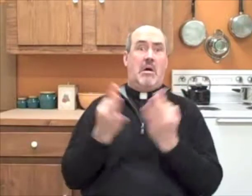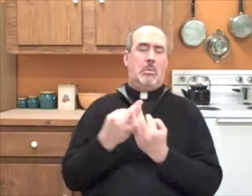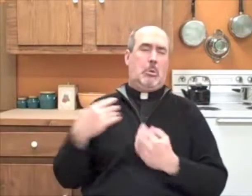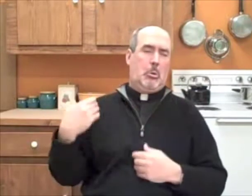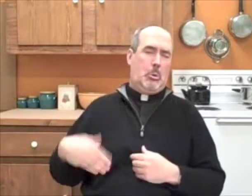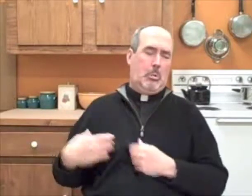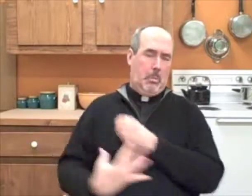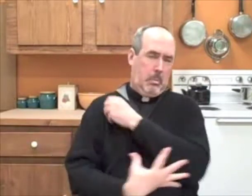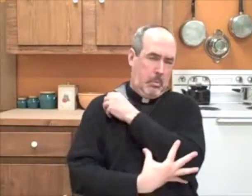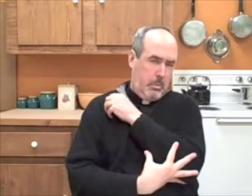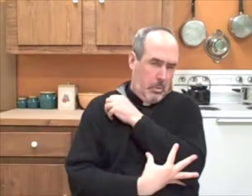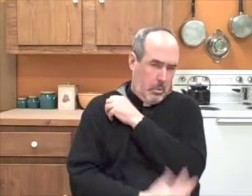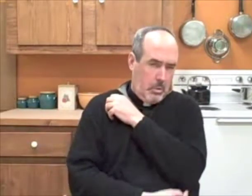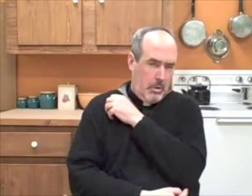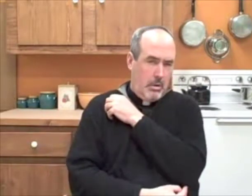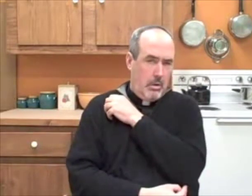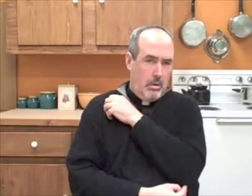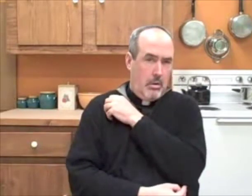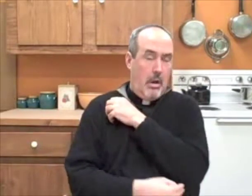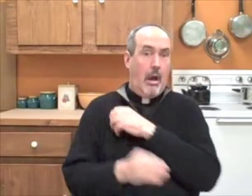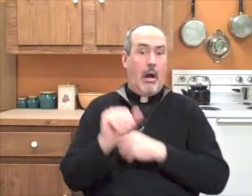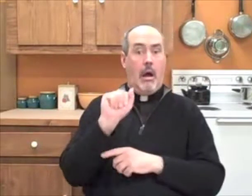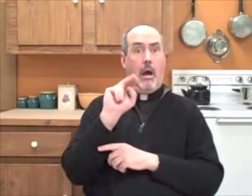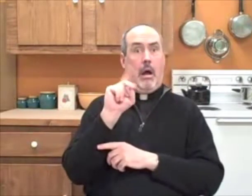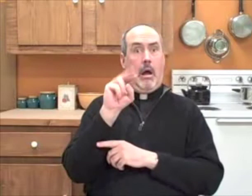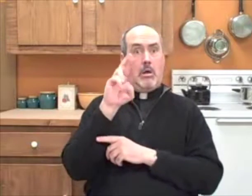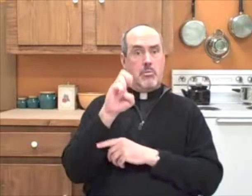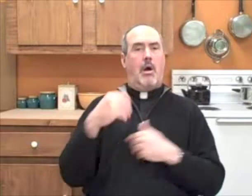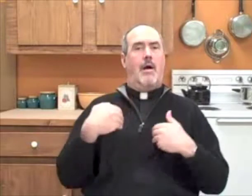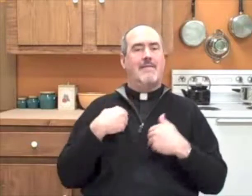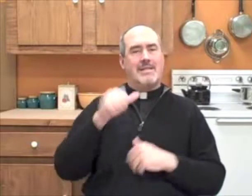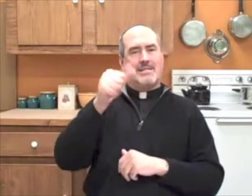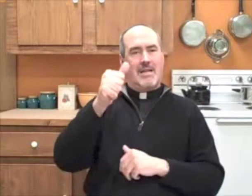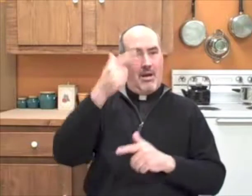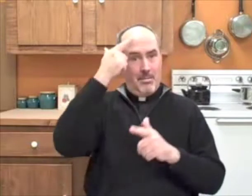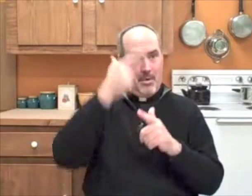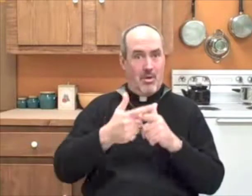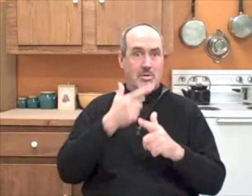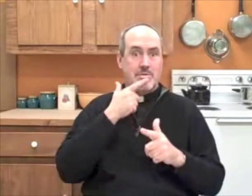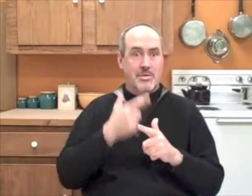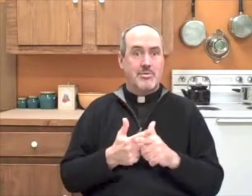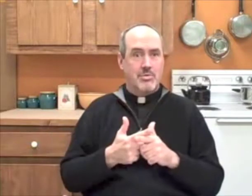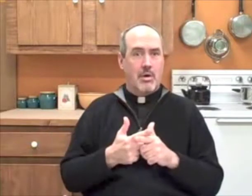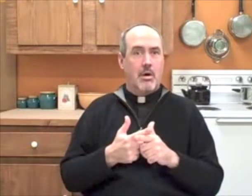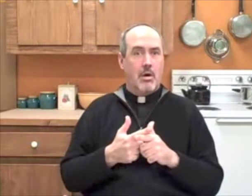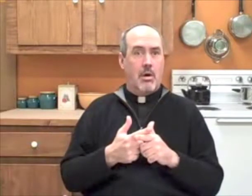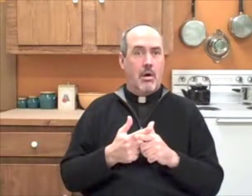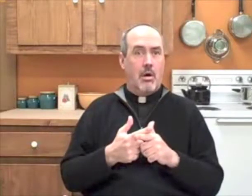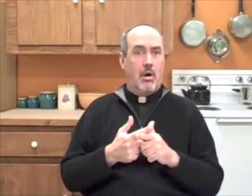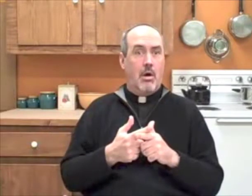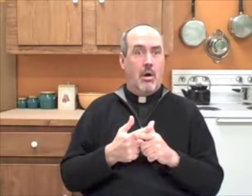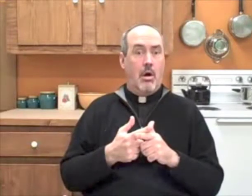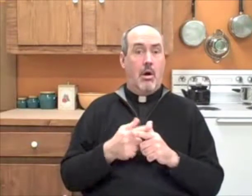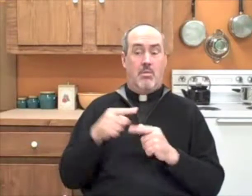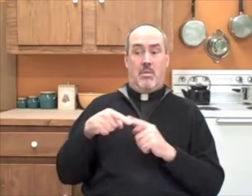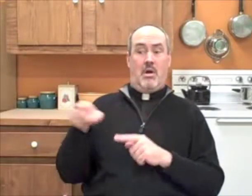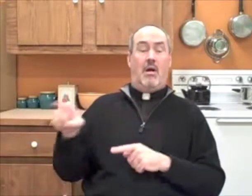Now his family was extremely poor, and André had ten brothers and sisters.